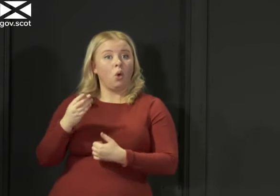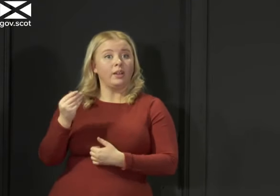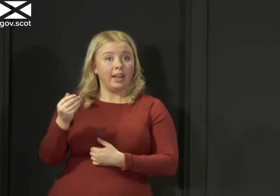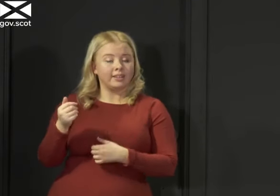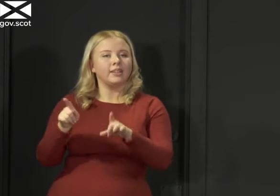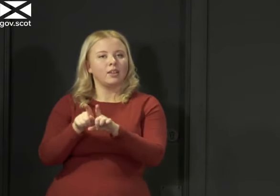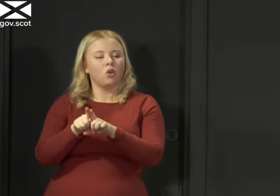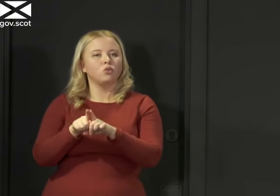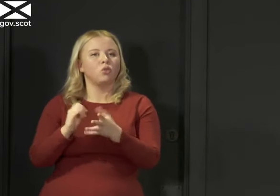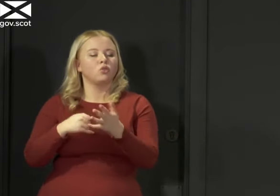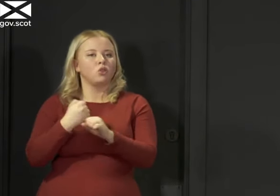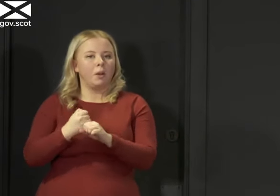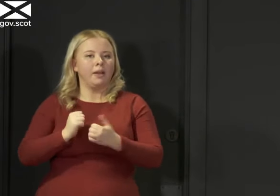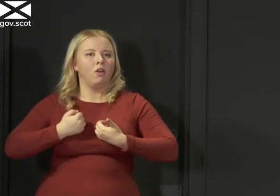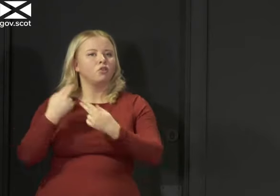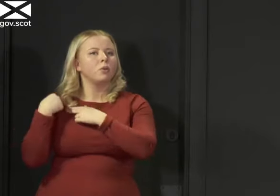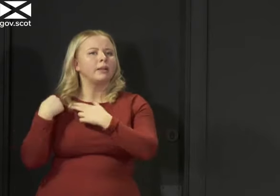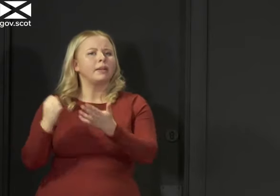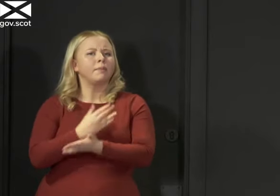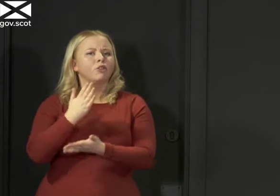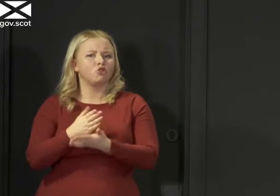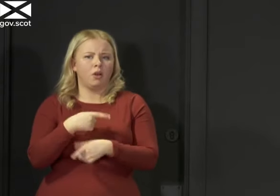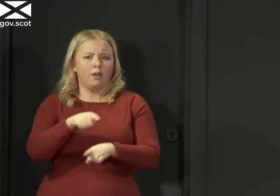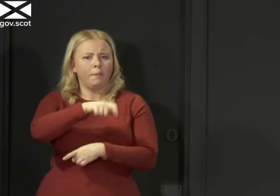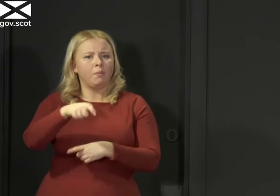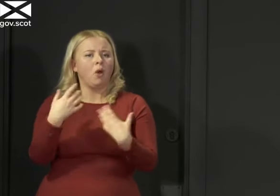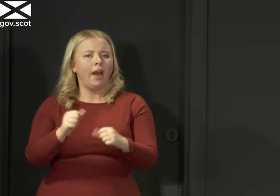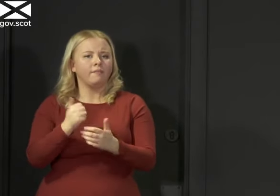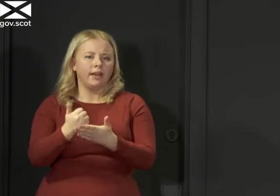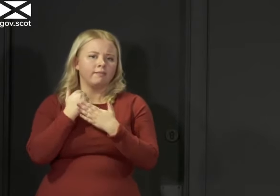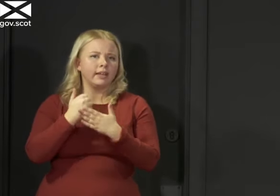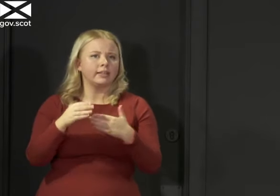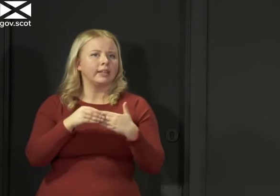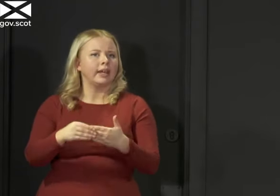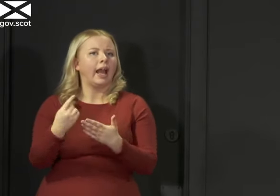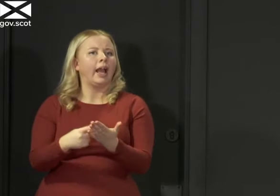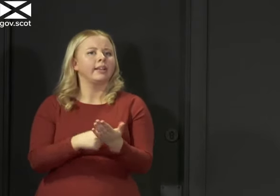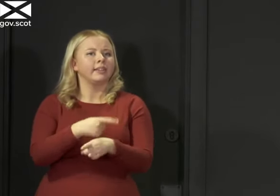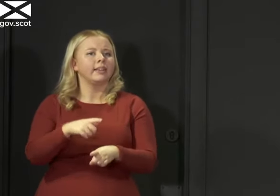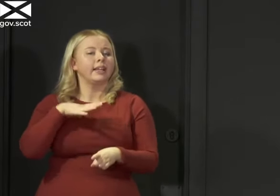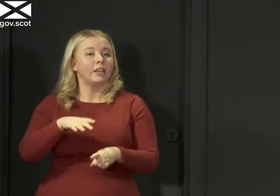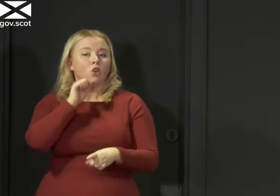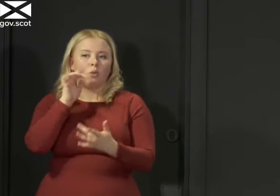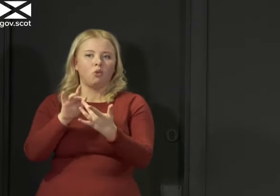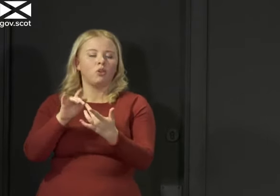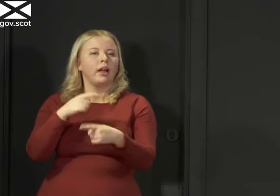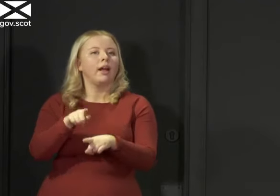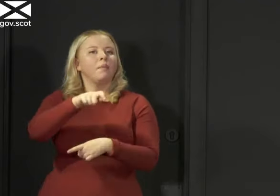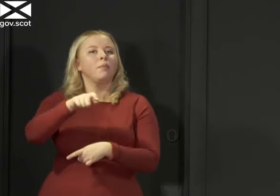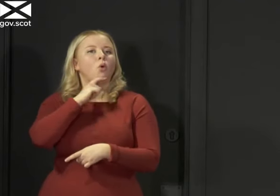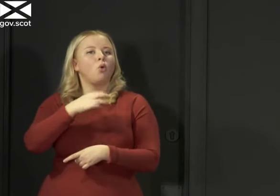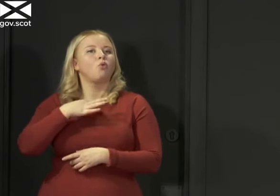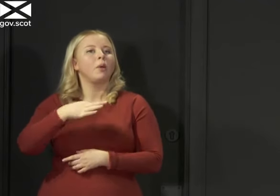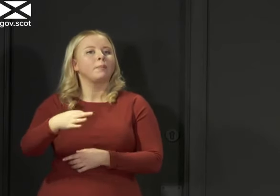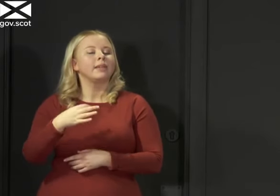the Scottish Government's responsibility is to make sure that people have the advice and the guidance that they need. So we will make contact with those representing taxi